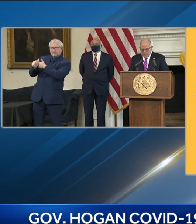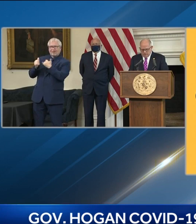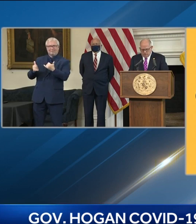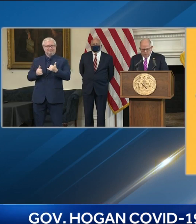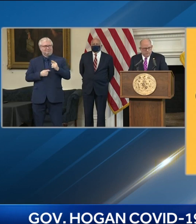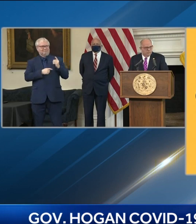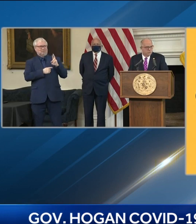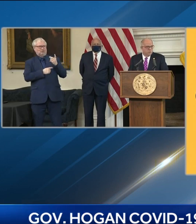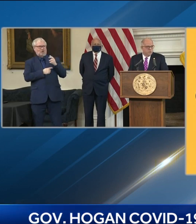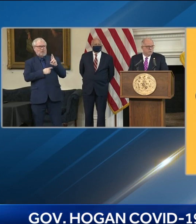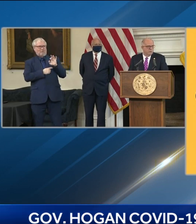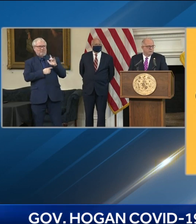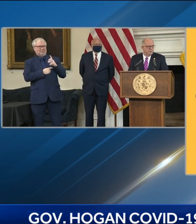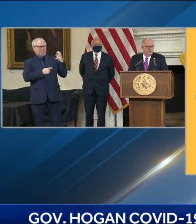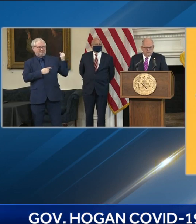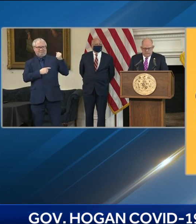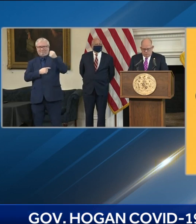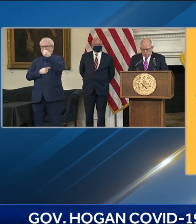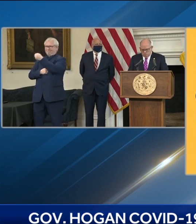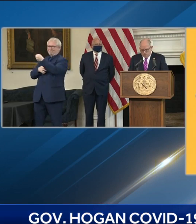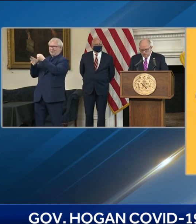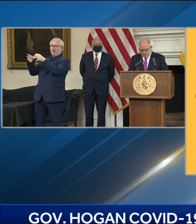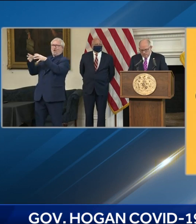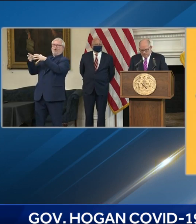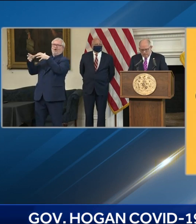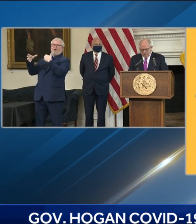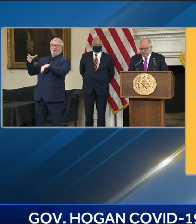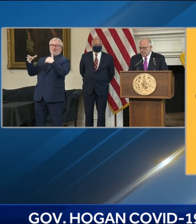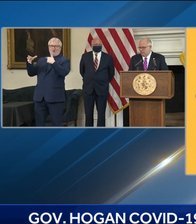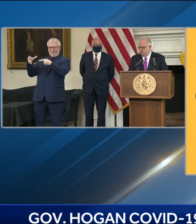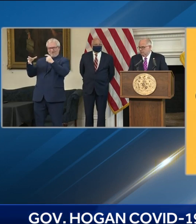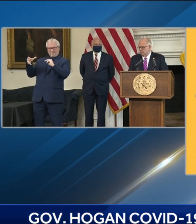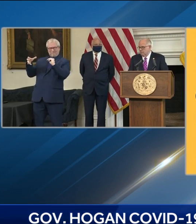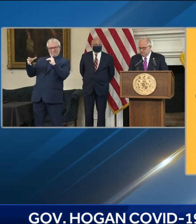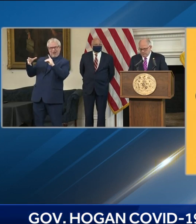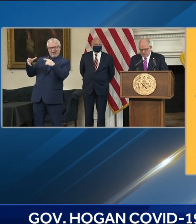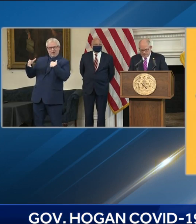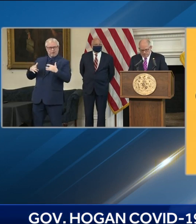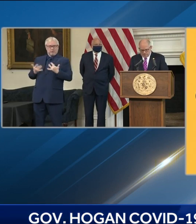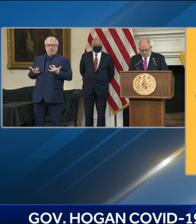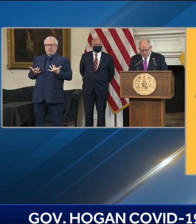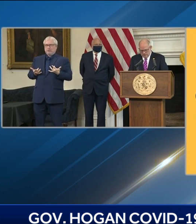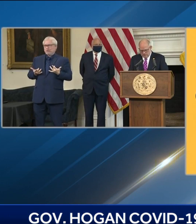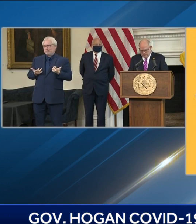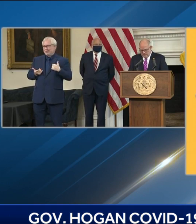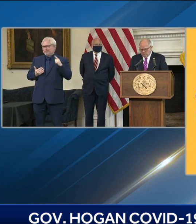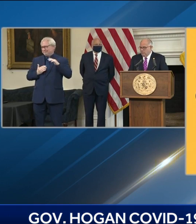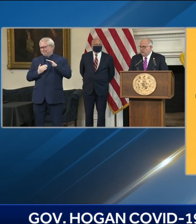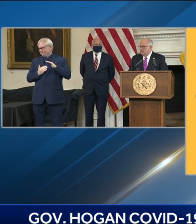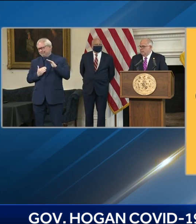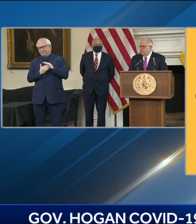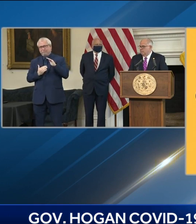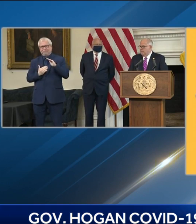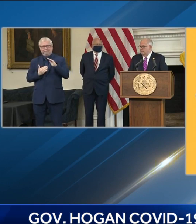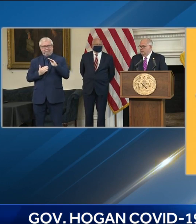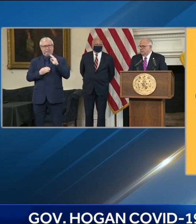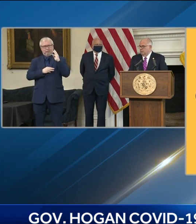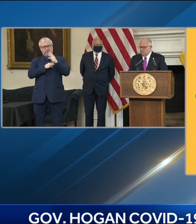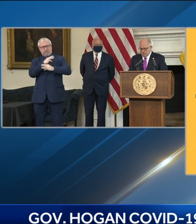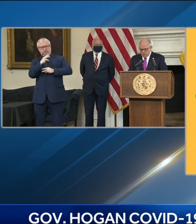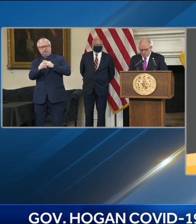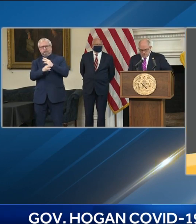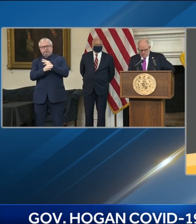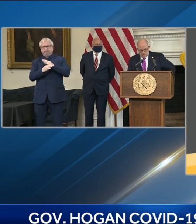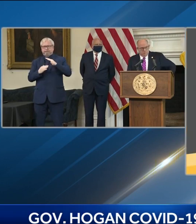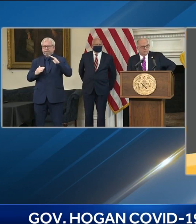Maryland and that he's agreed to join our world-class team of doctors and public health experts. And with that, I'm happy